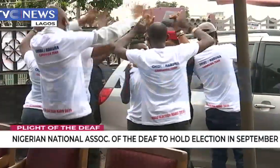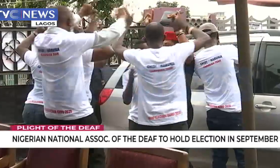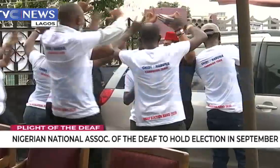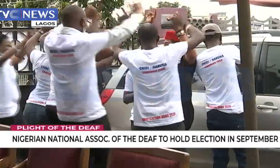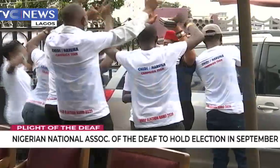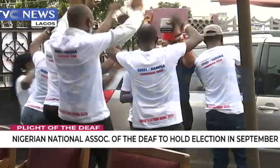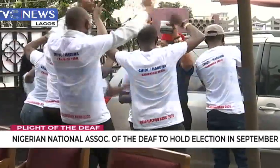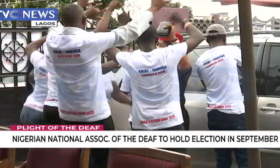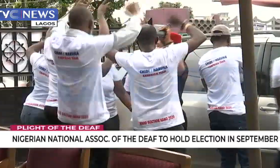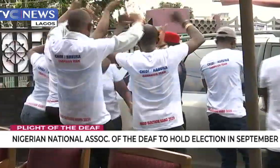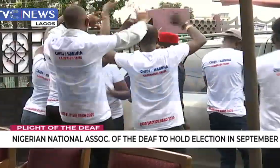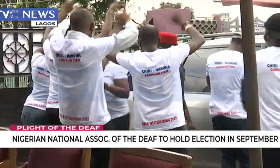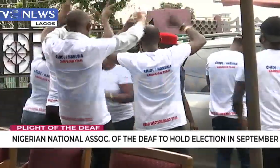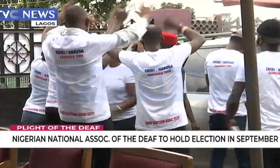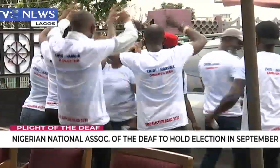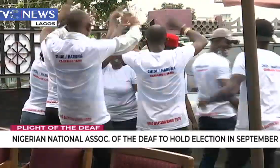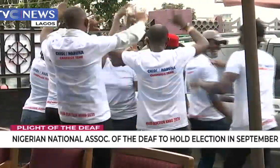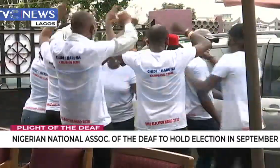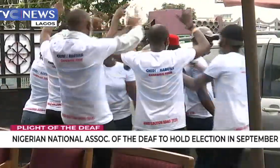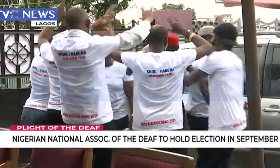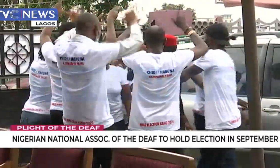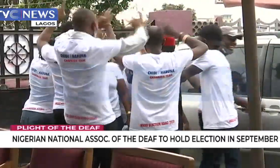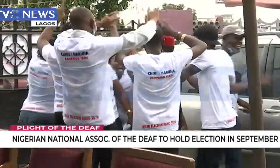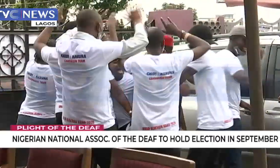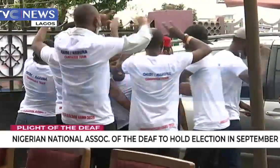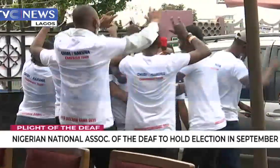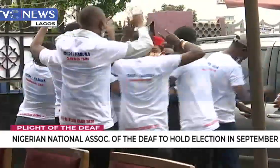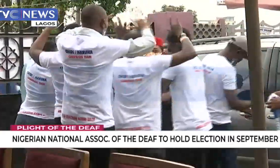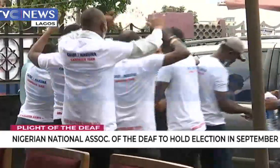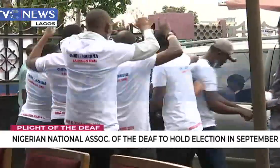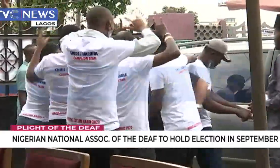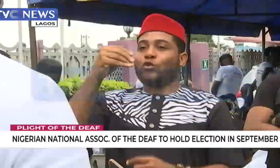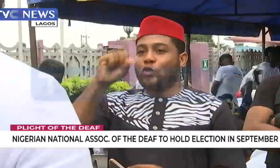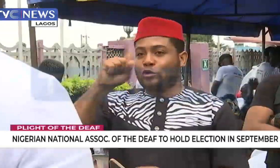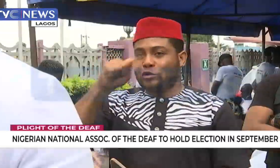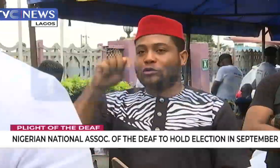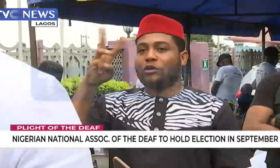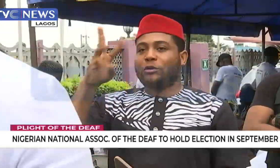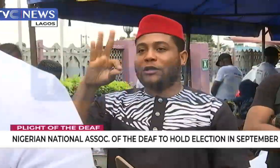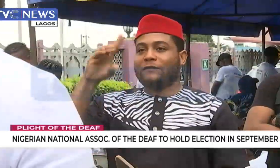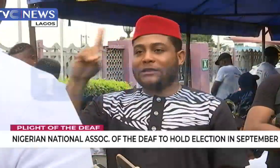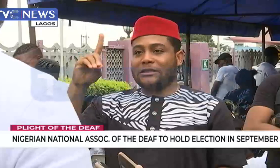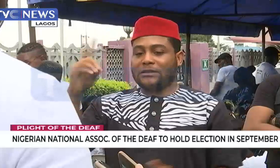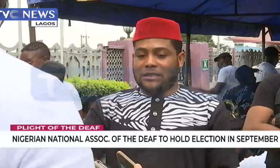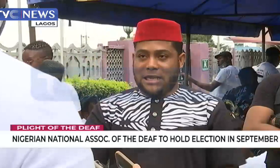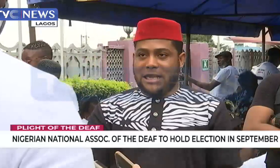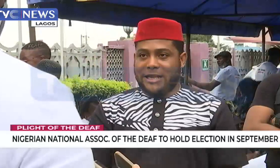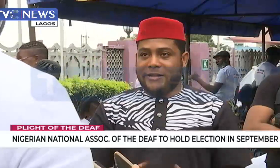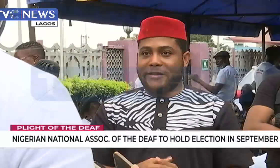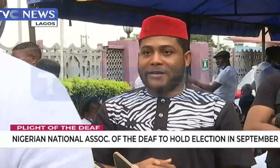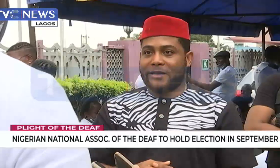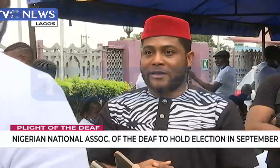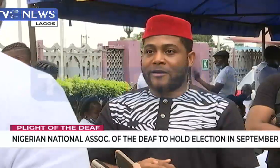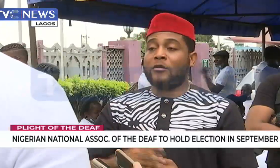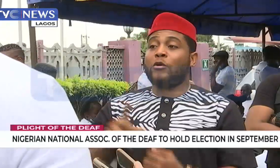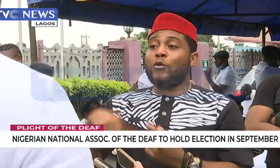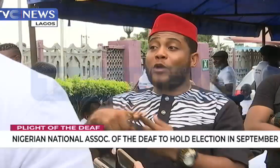They believe the interest of the deaf will be well represented. Our goal is to host the WFD here in Nigeria.